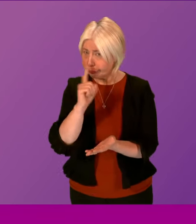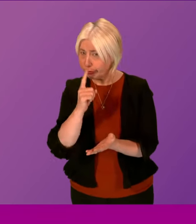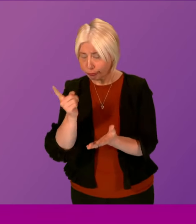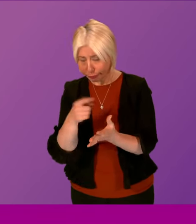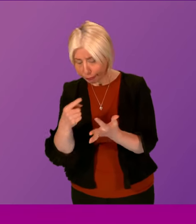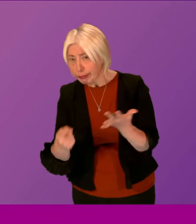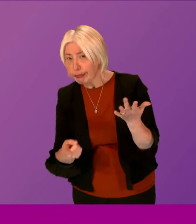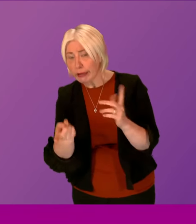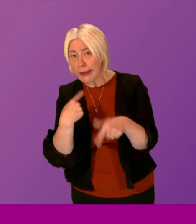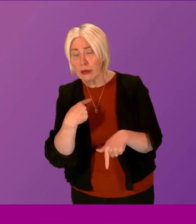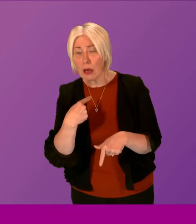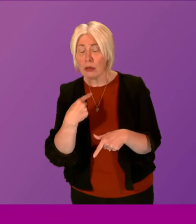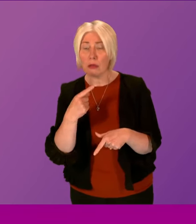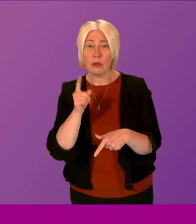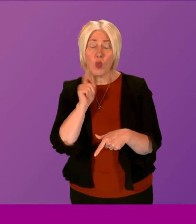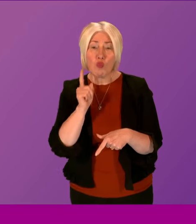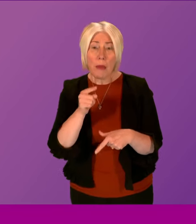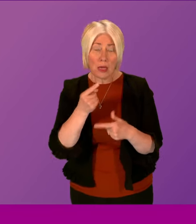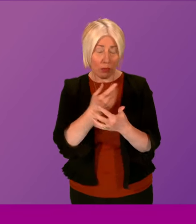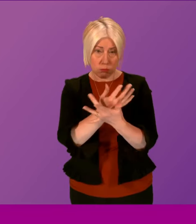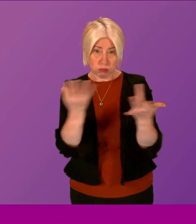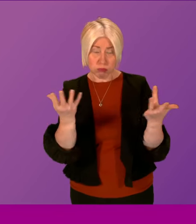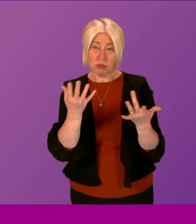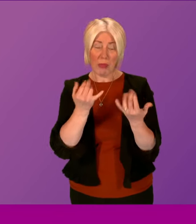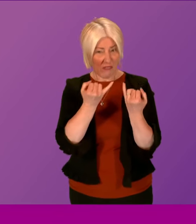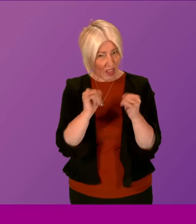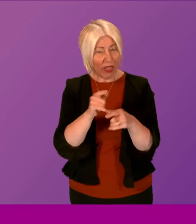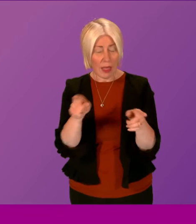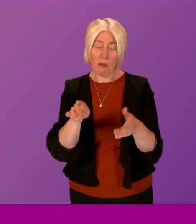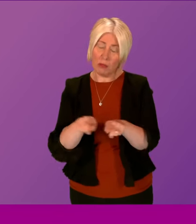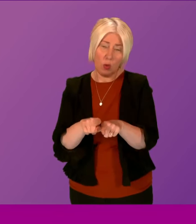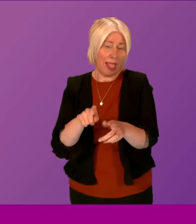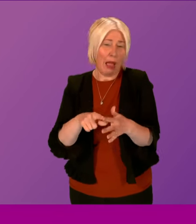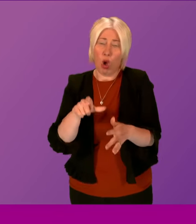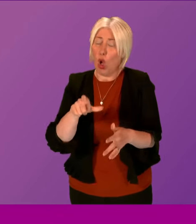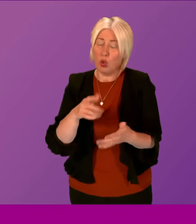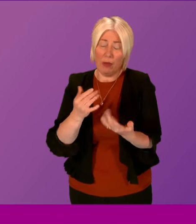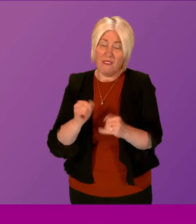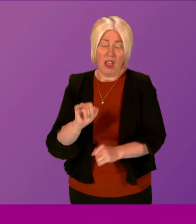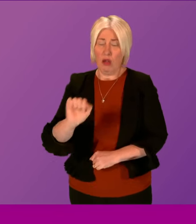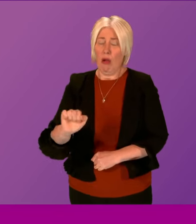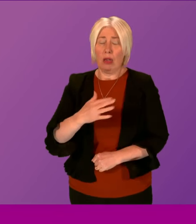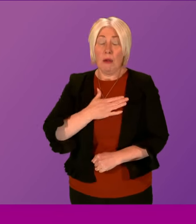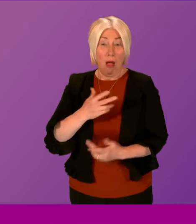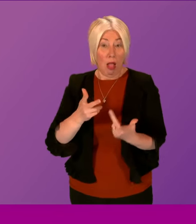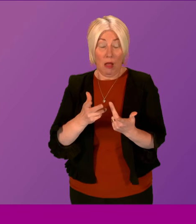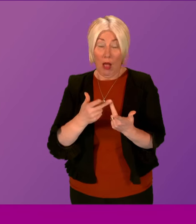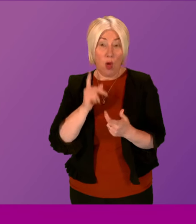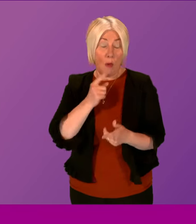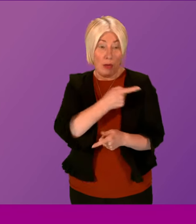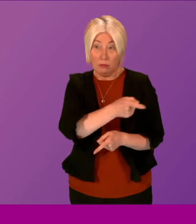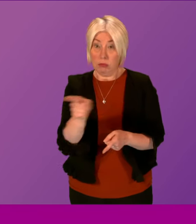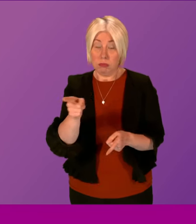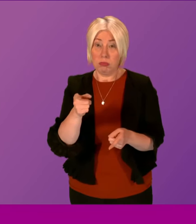many women who have been failed, Emma Caldwell ultimately failed, but many other women have also been failed